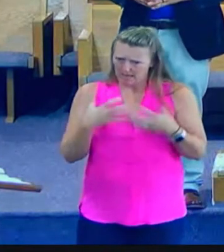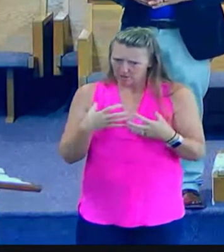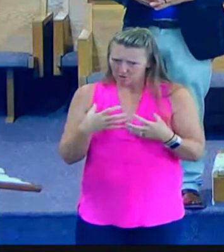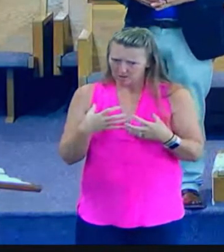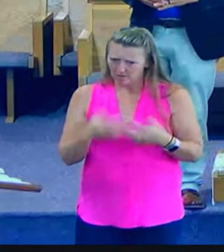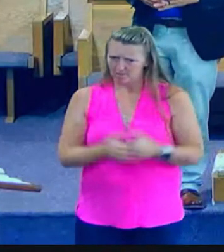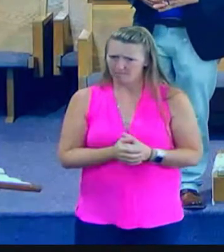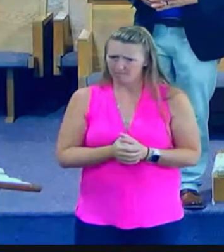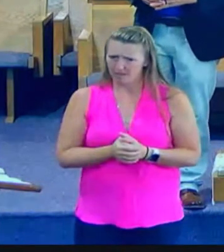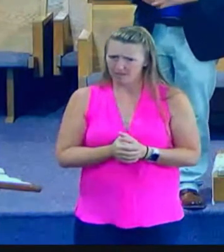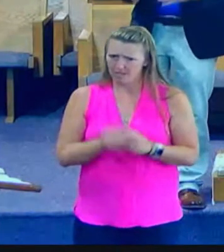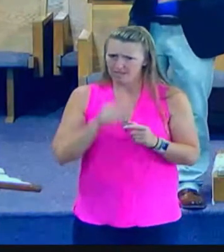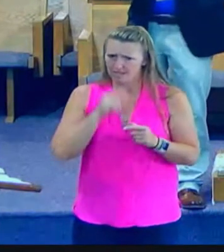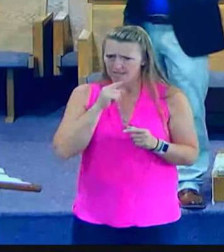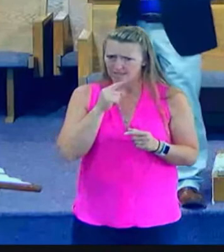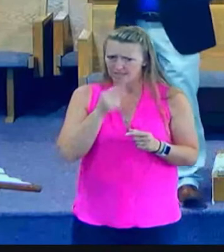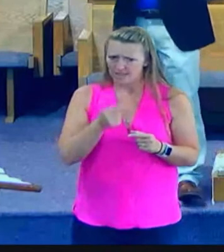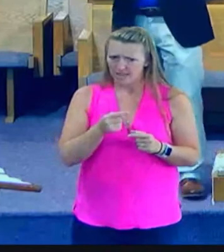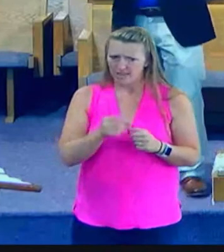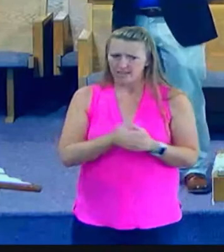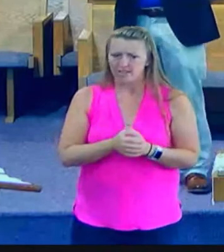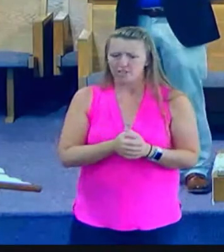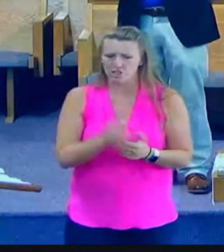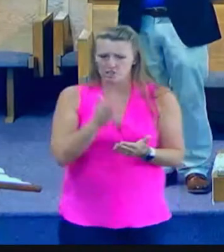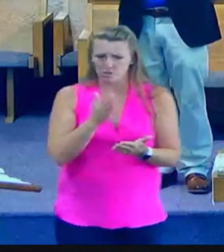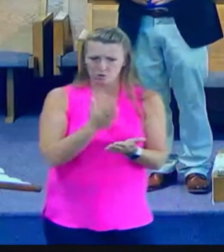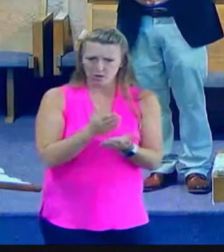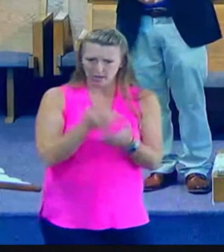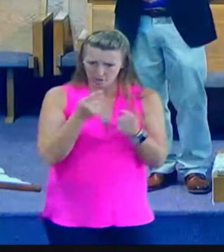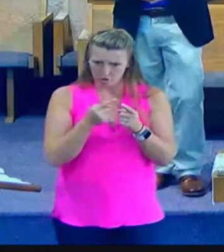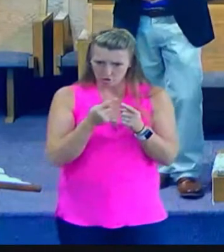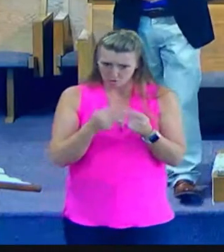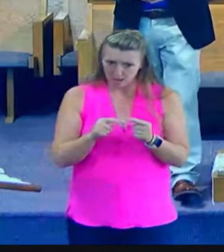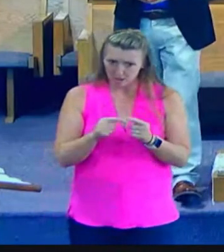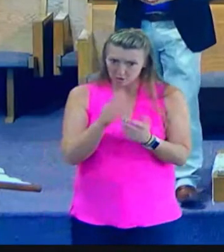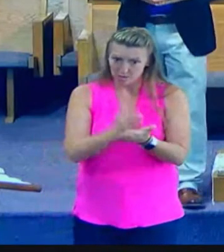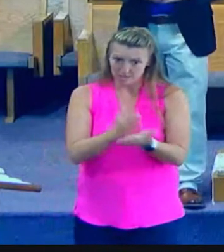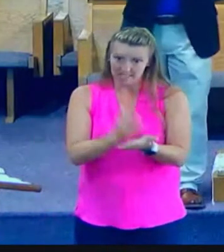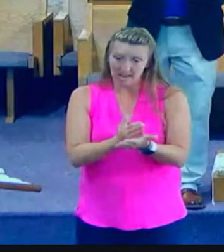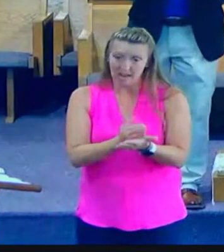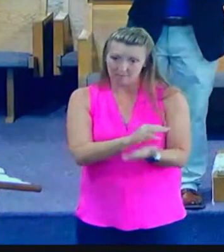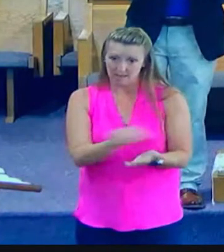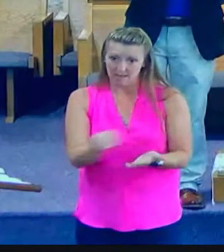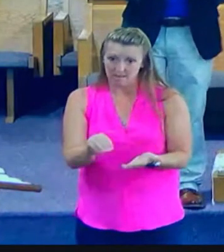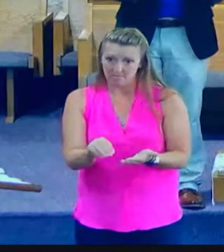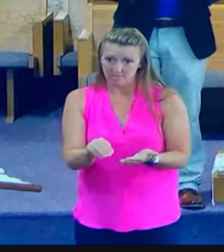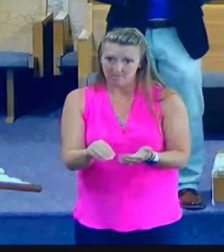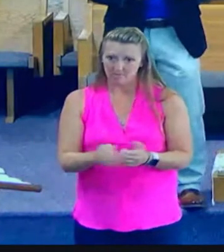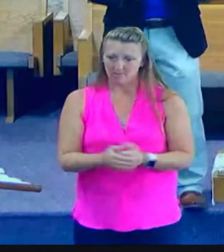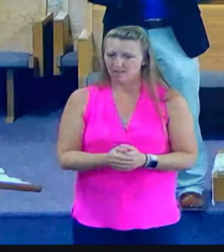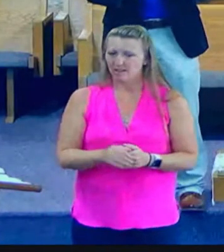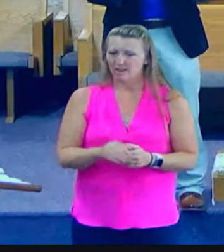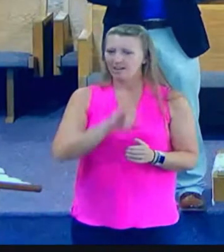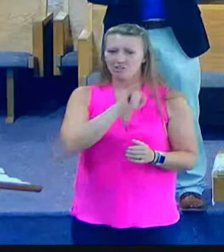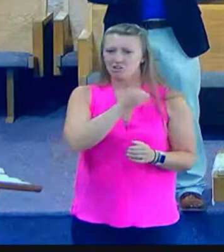Jesus. But he would have nothing to do with that. So we get the idea